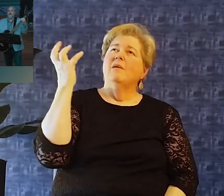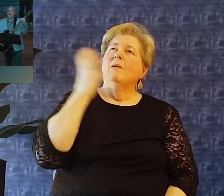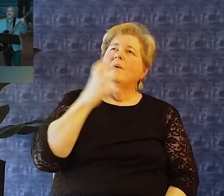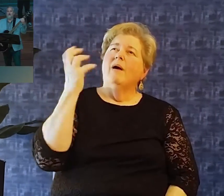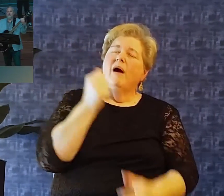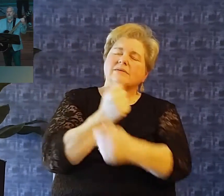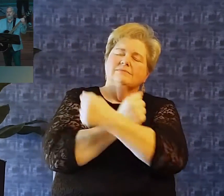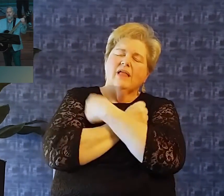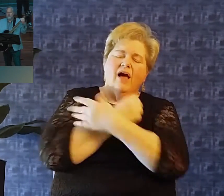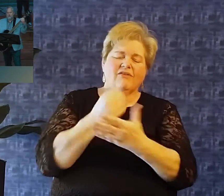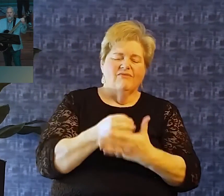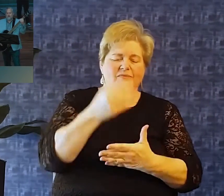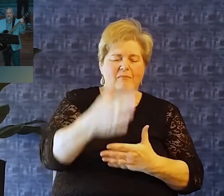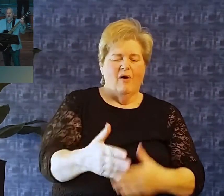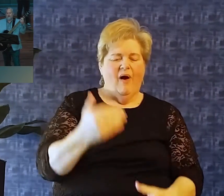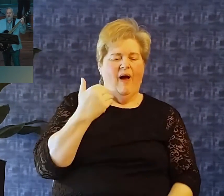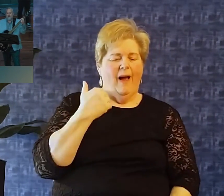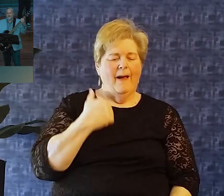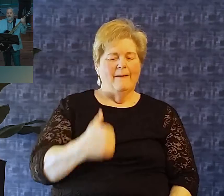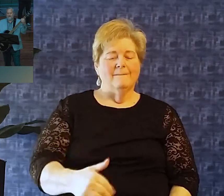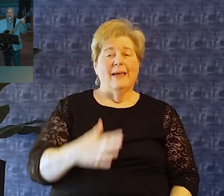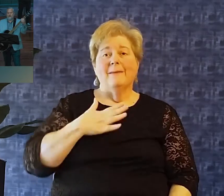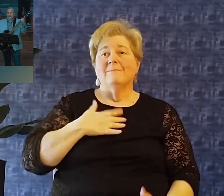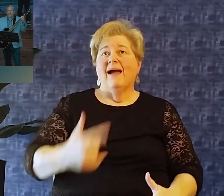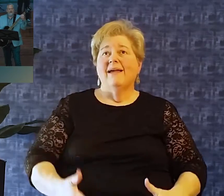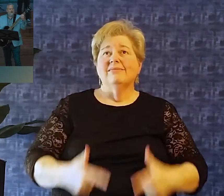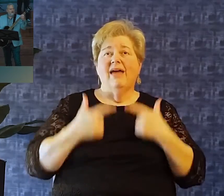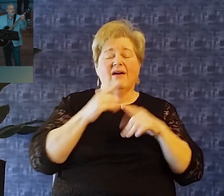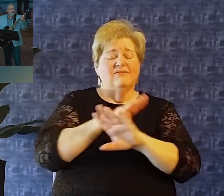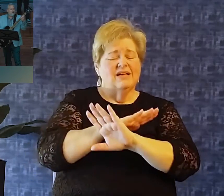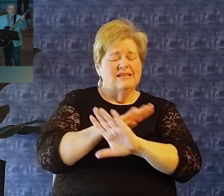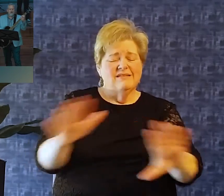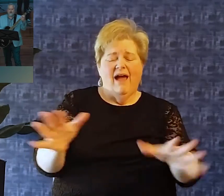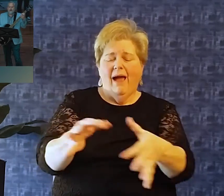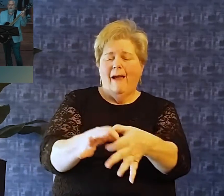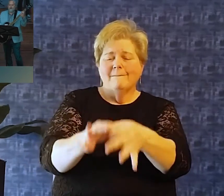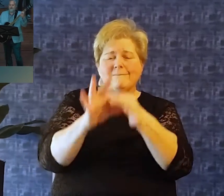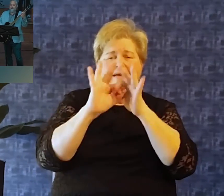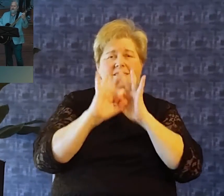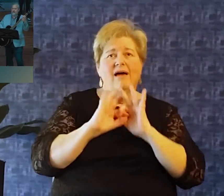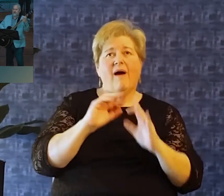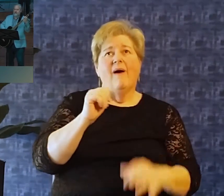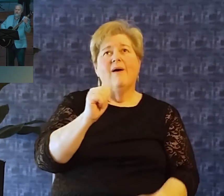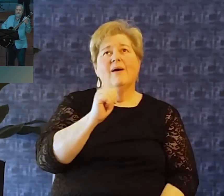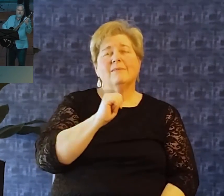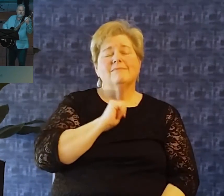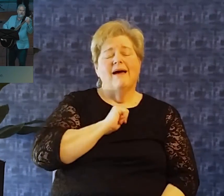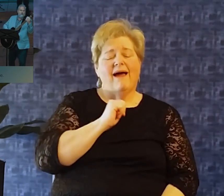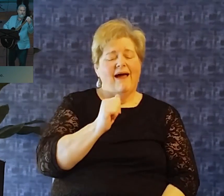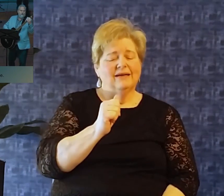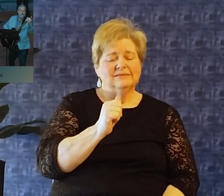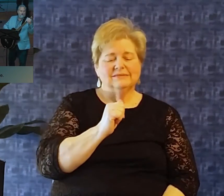But by such love my life is not my own